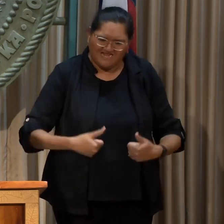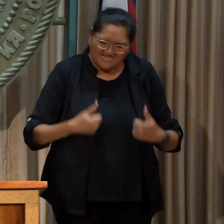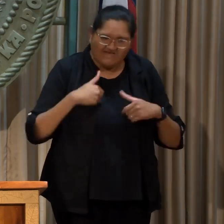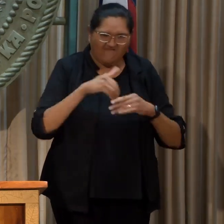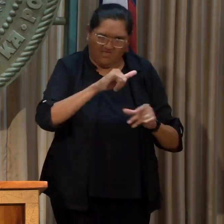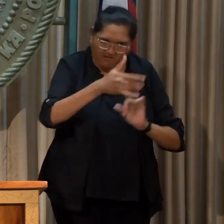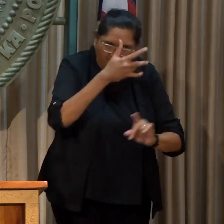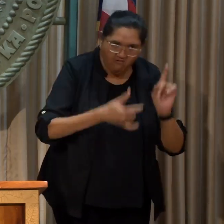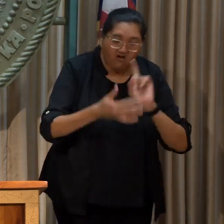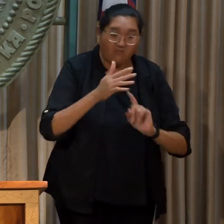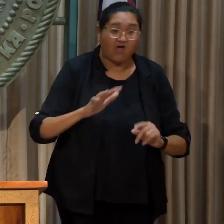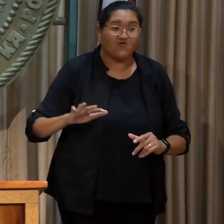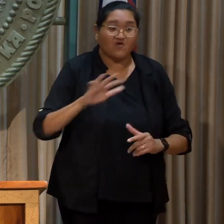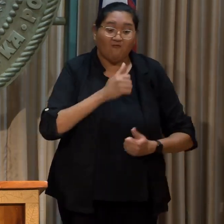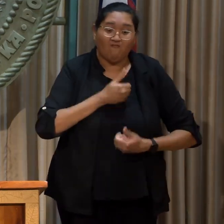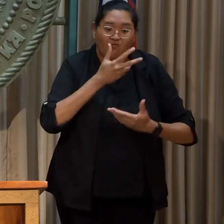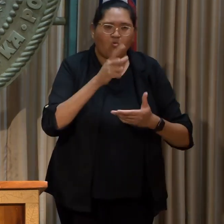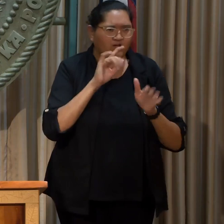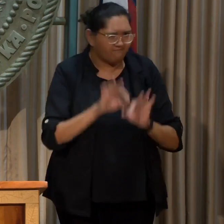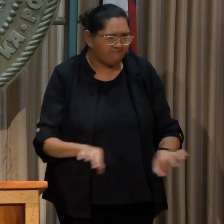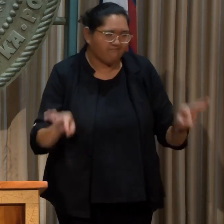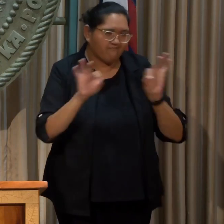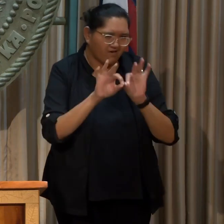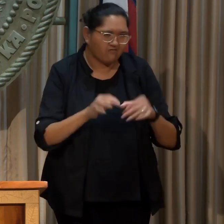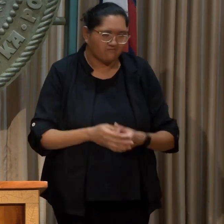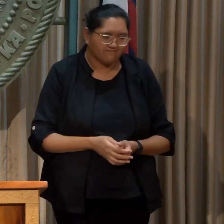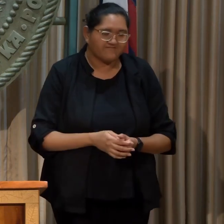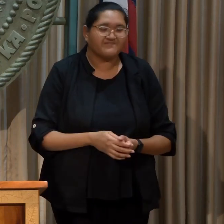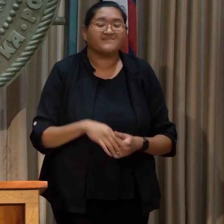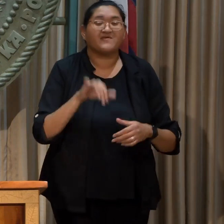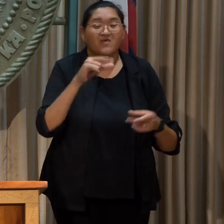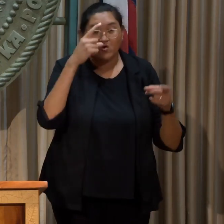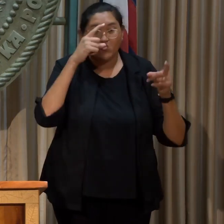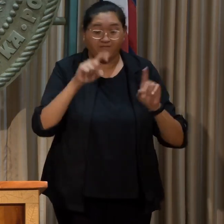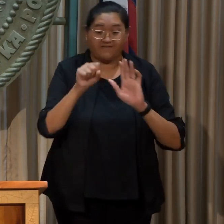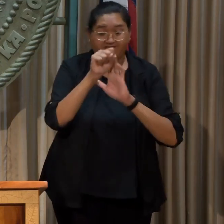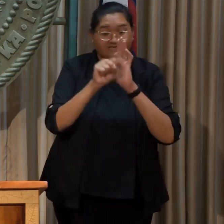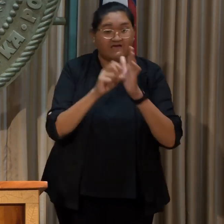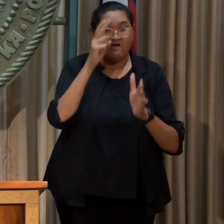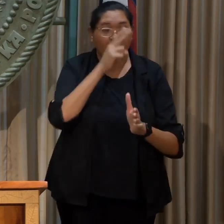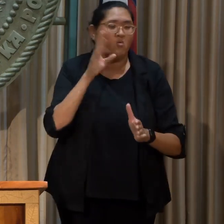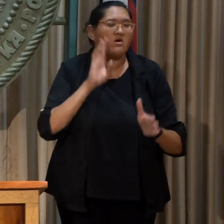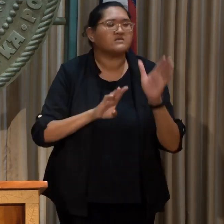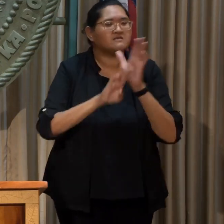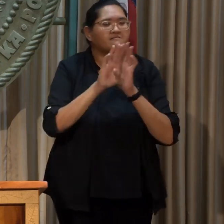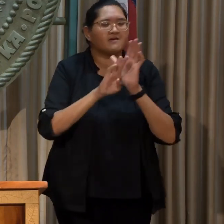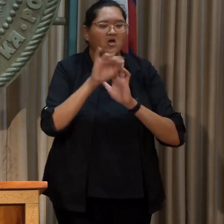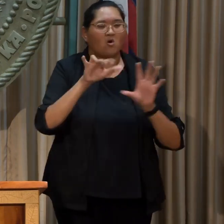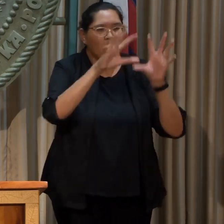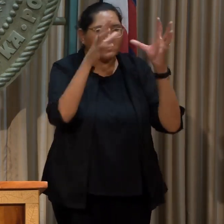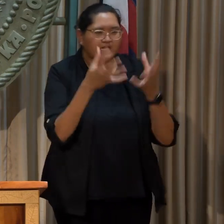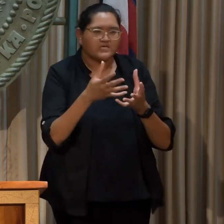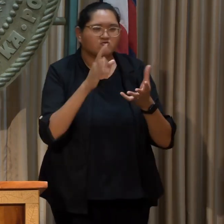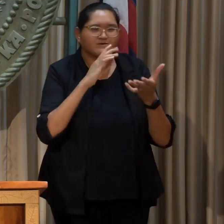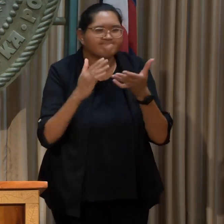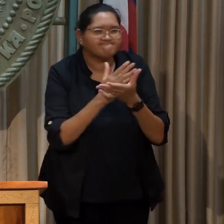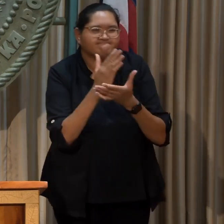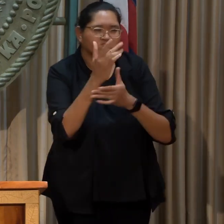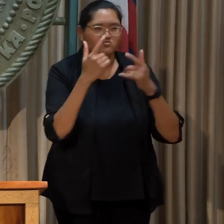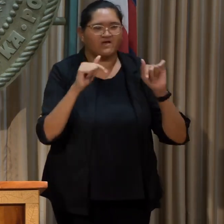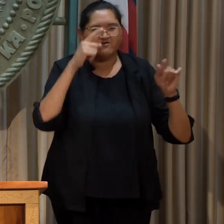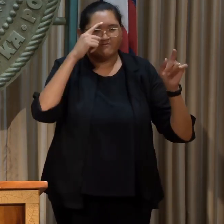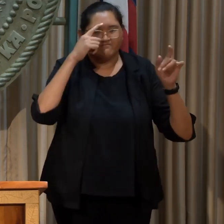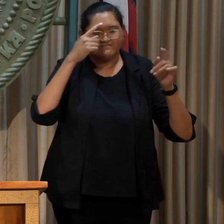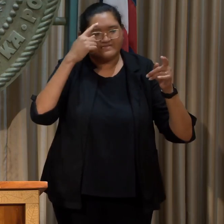and that their voices matter. Under the agreement, the state of Hawaii will develop a holistic roadmap to fully